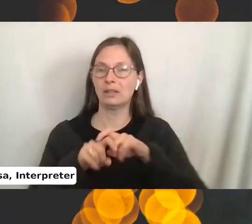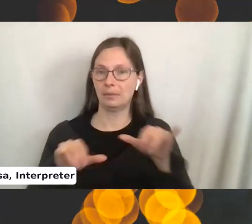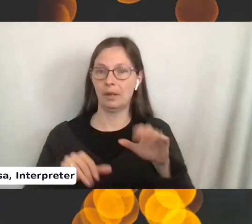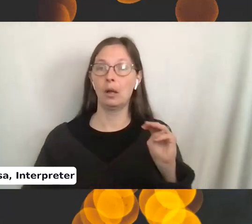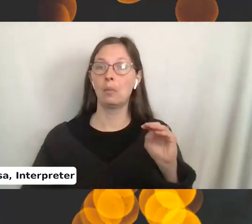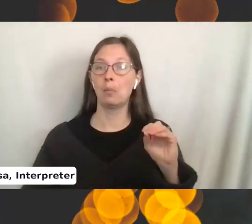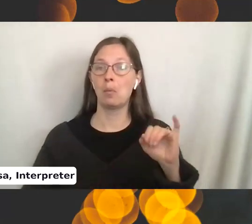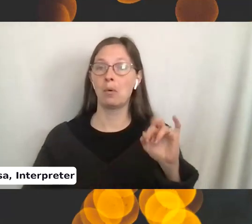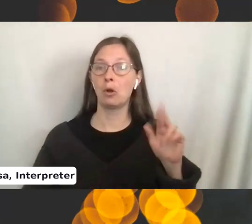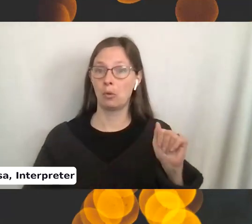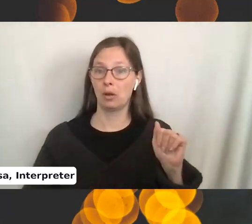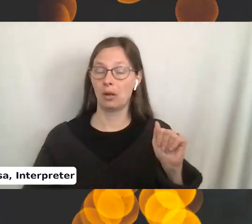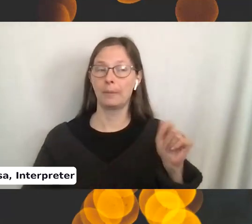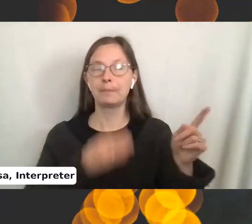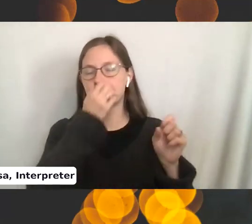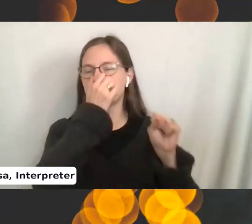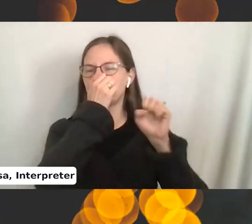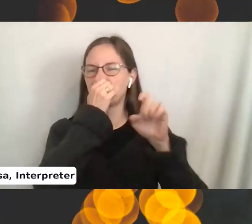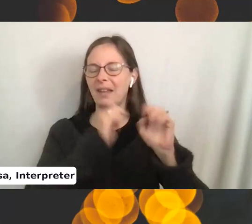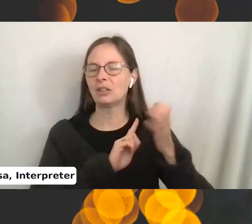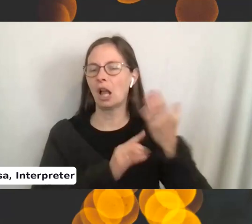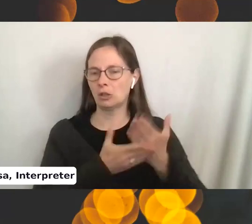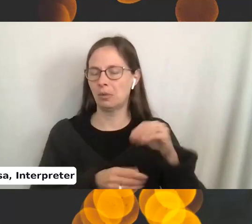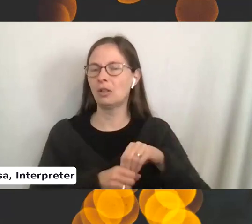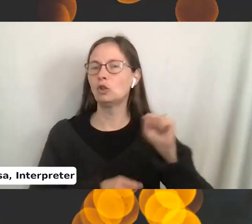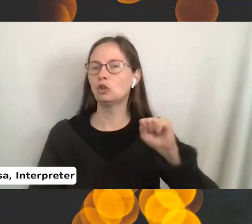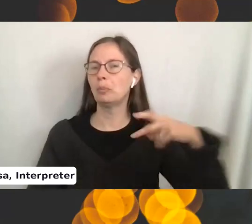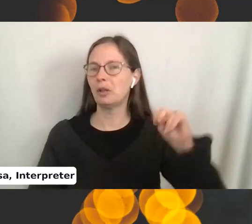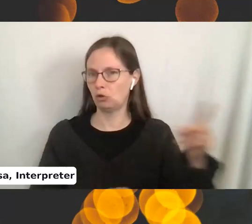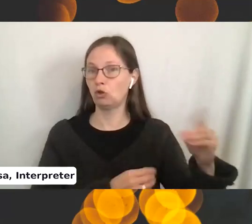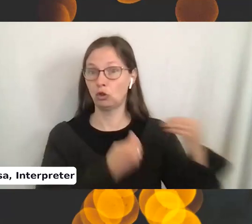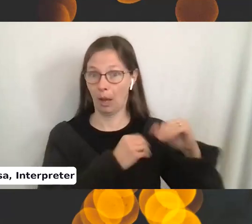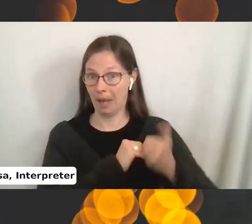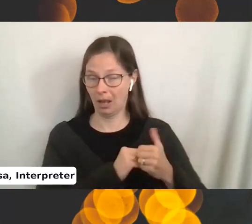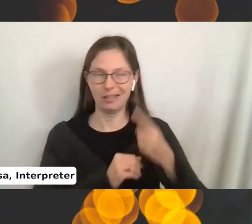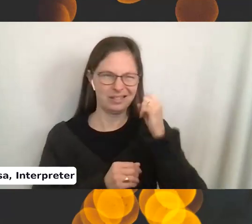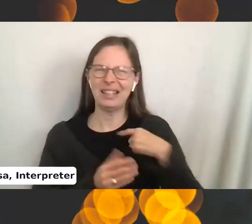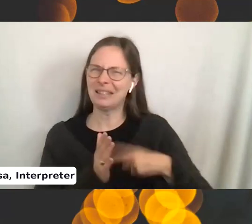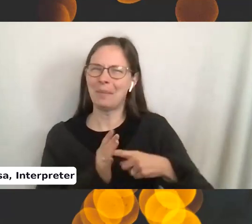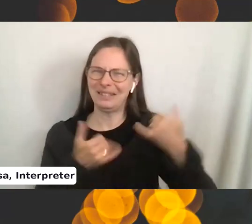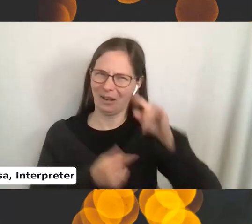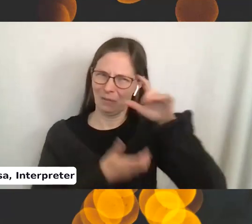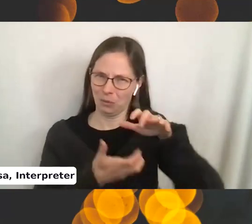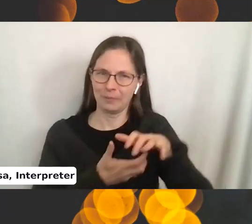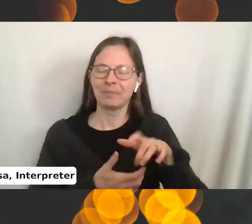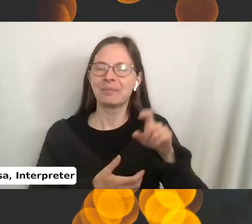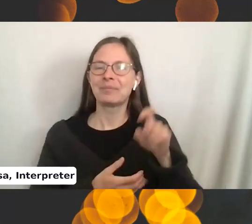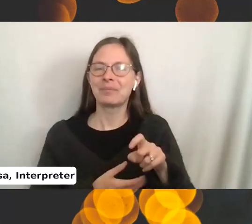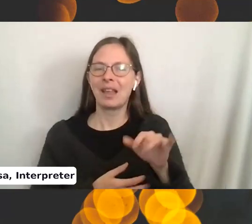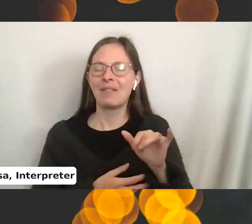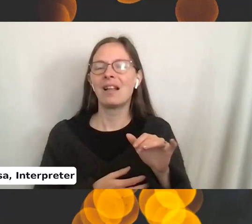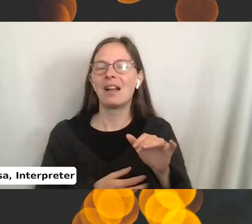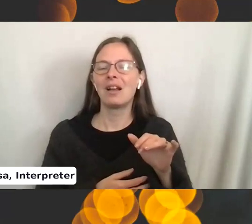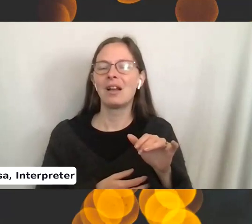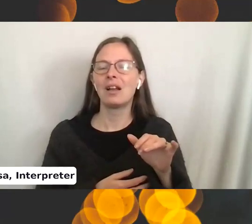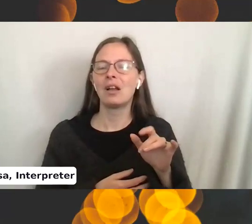Moira, the set costumer on Supernatural taught me how to do that. And I still get confused sometimes. You have to put a little nail polish on the tip of each